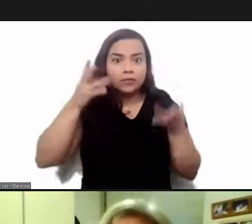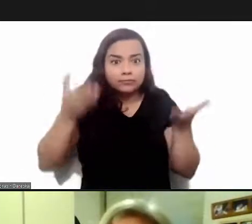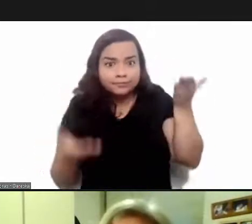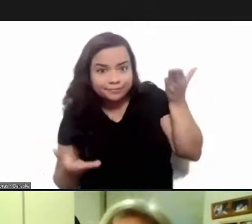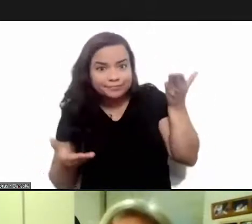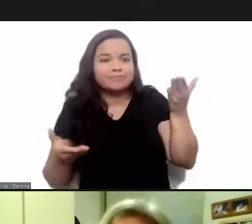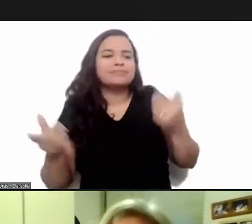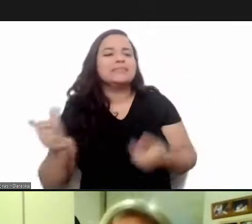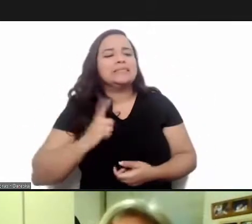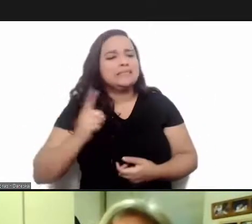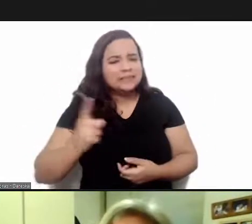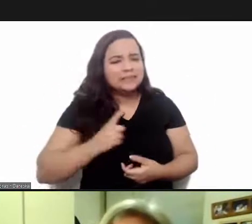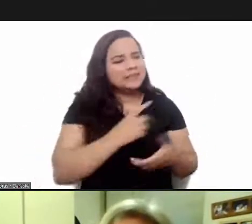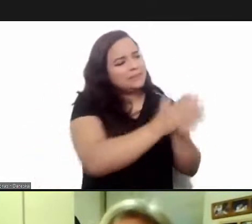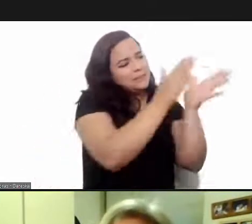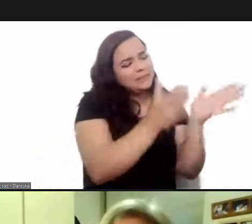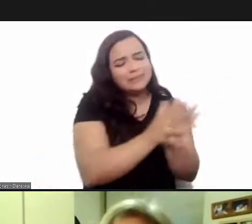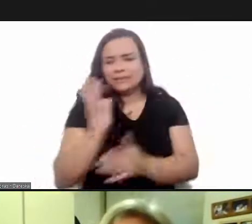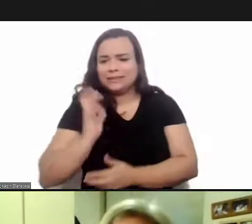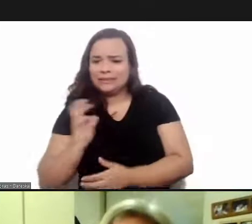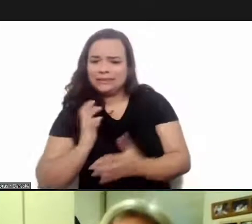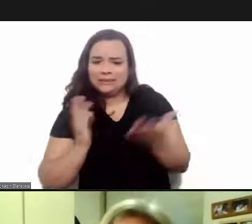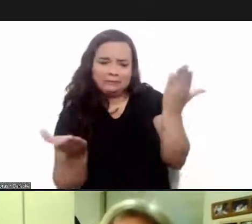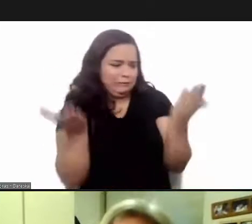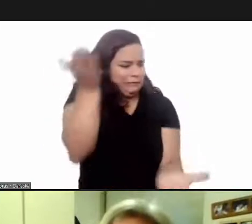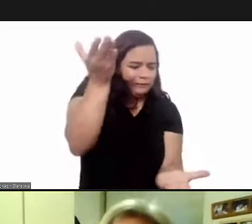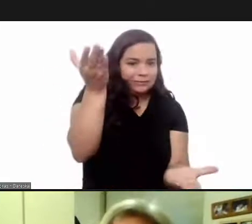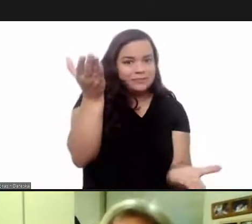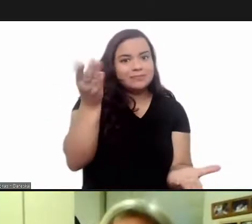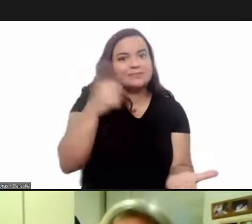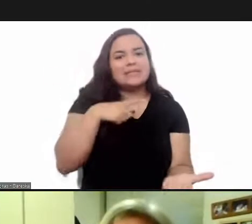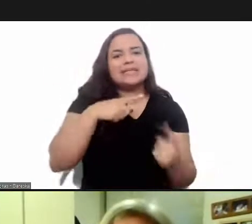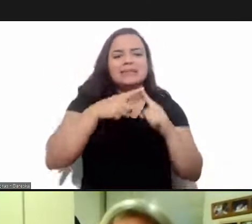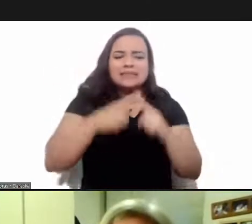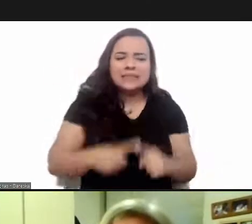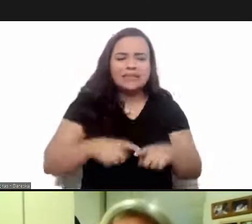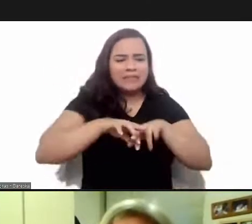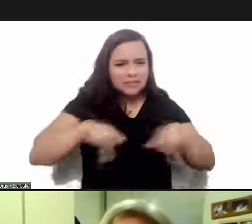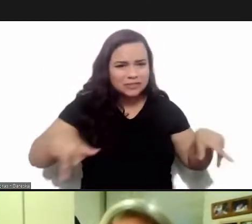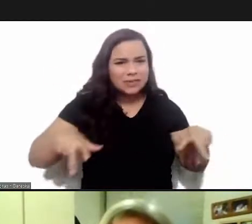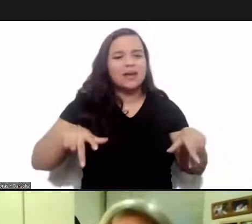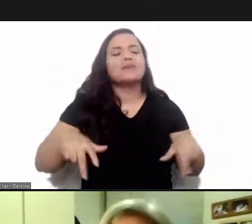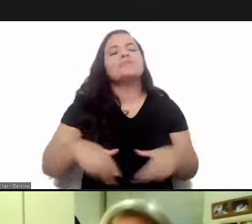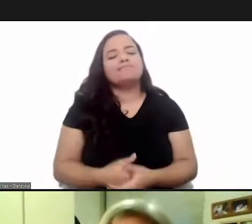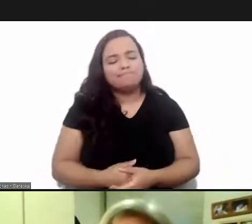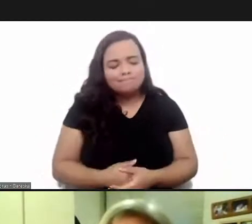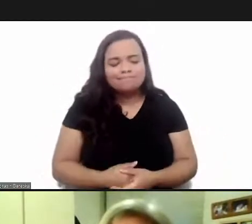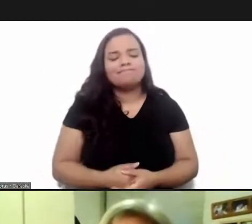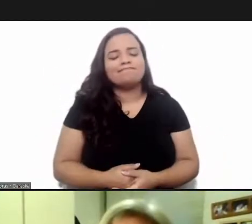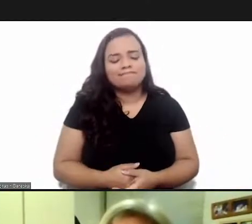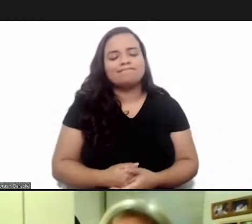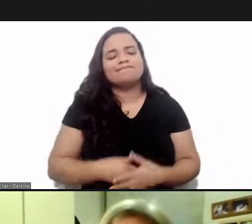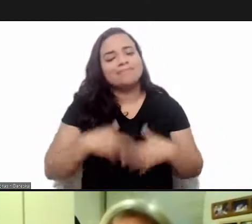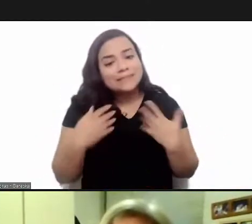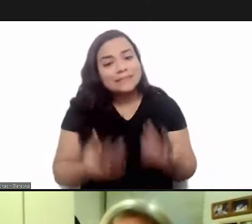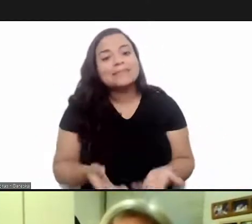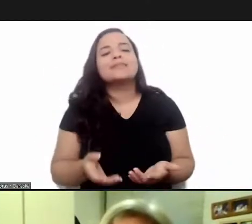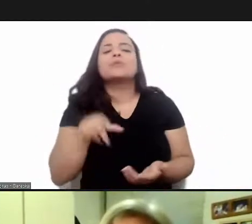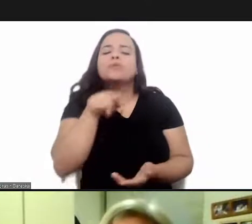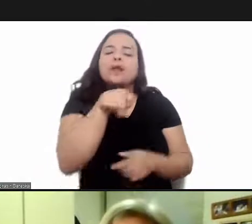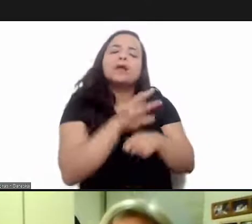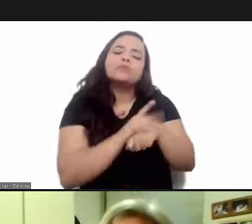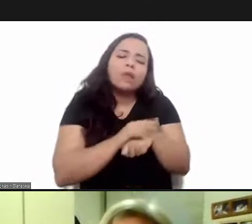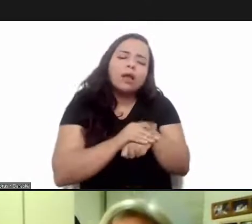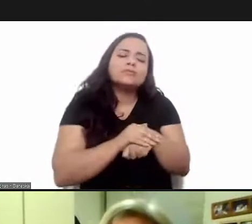clearly in terms of disadvantage socioeconomic disadvantage and challenges and inequality so actually it is a